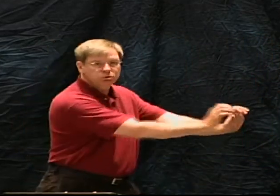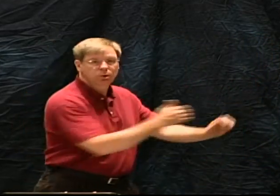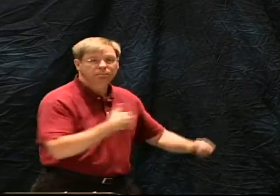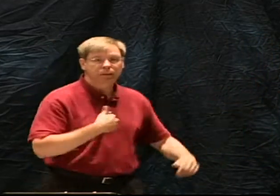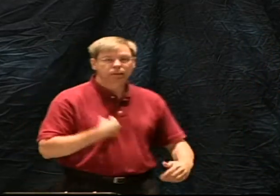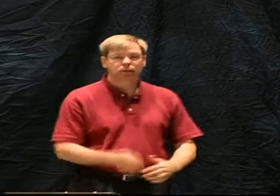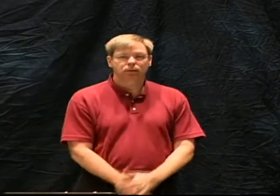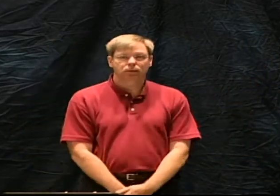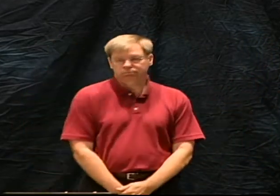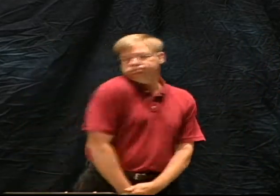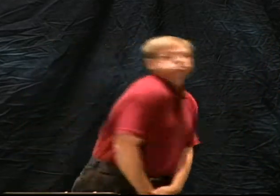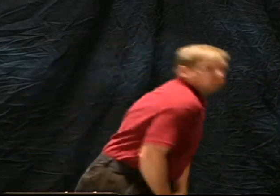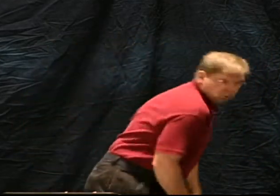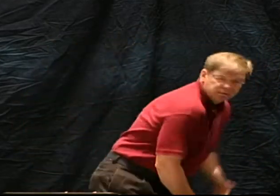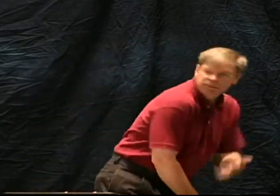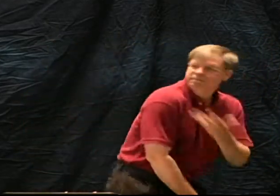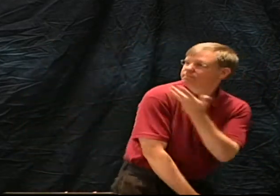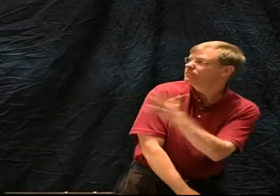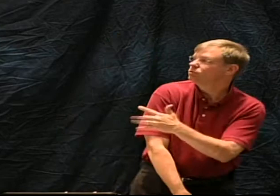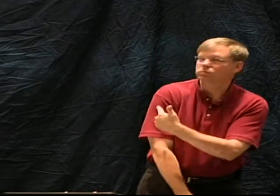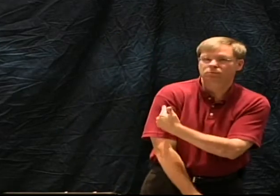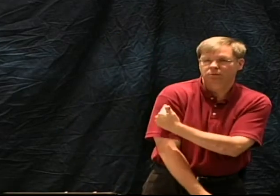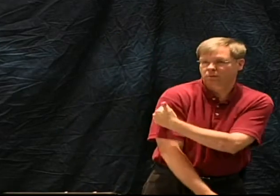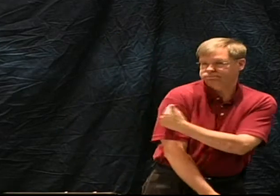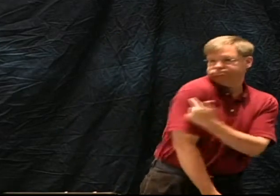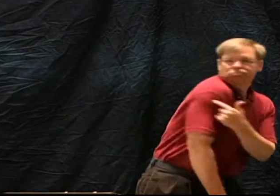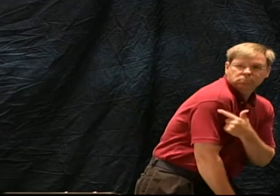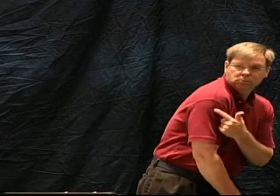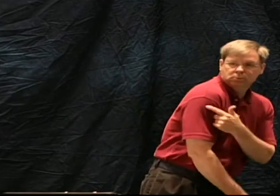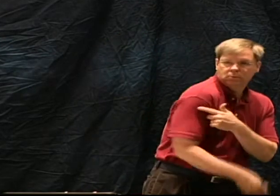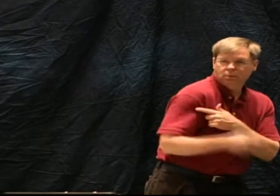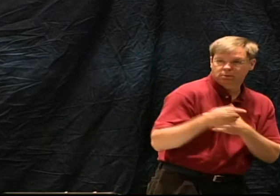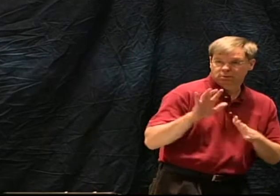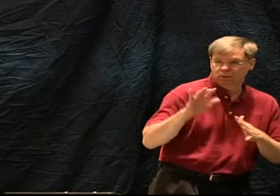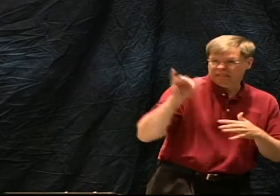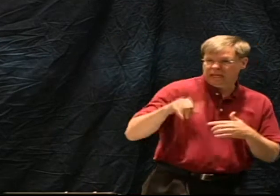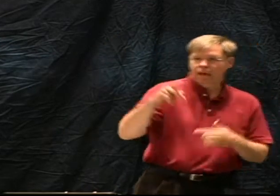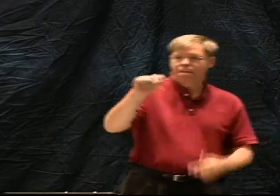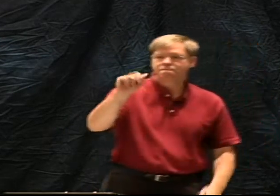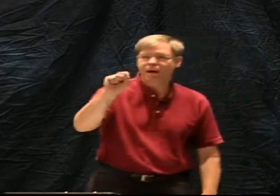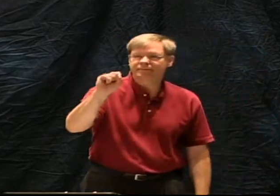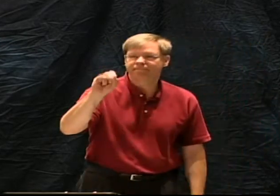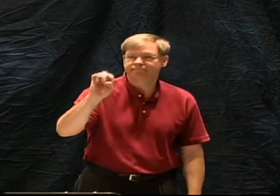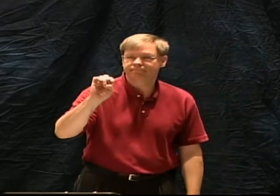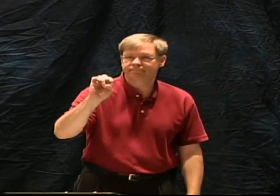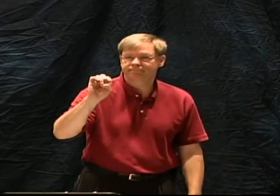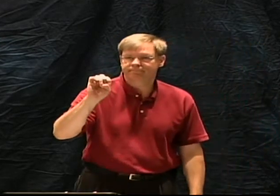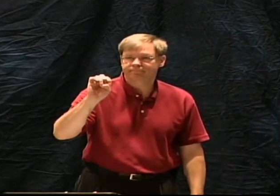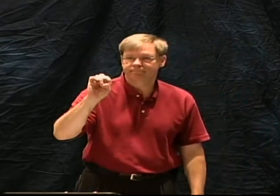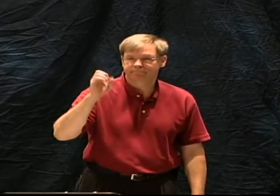Someone else pushes me. Therefore, I was pushed. That is passive form.